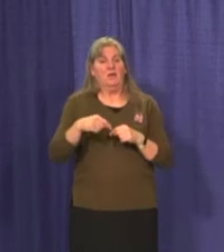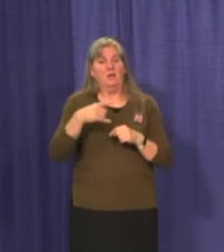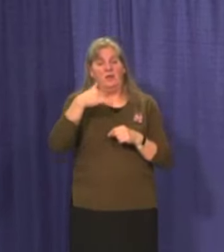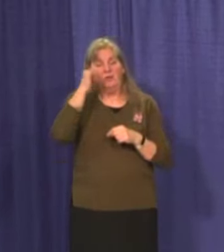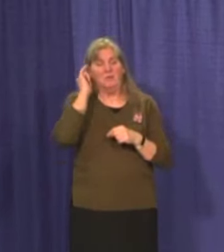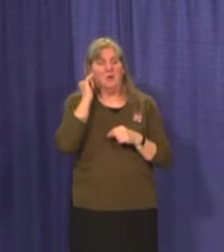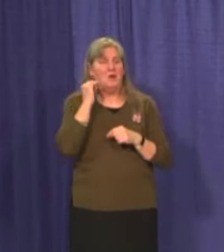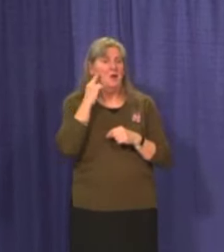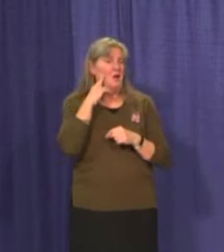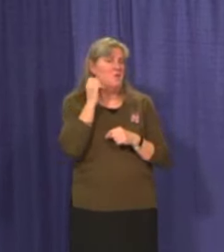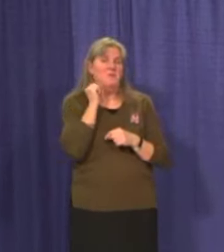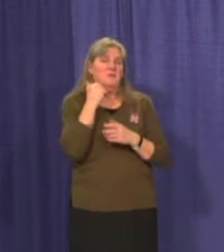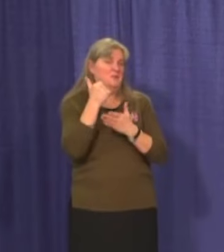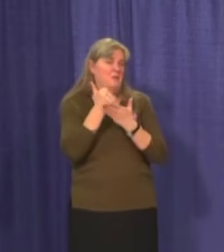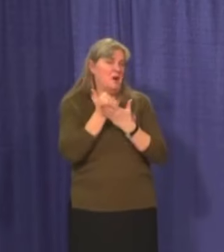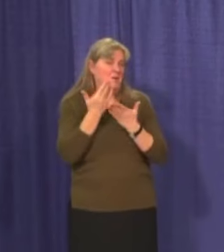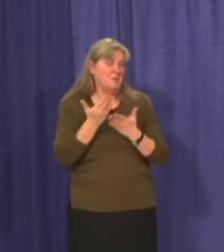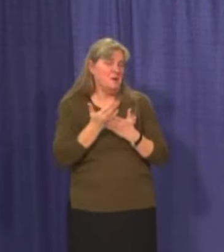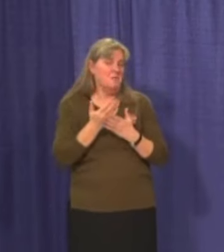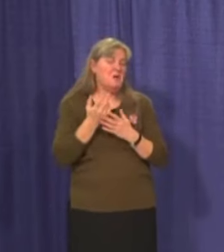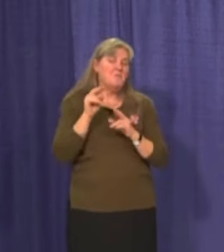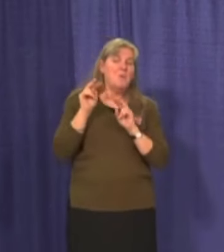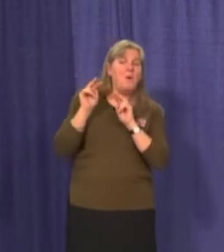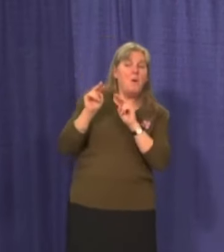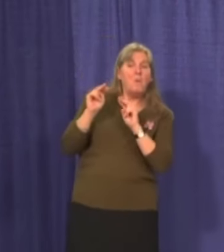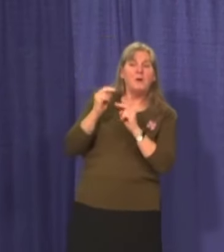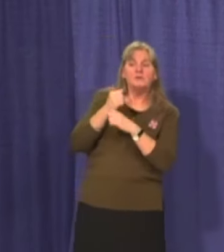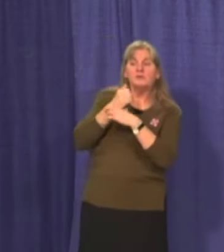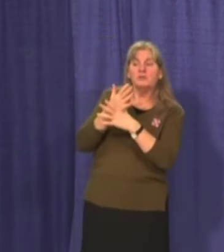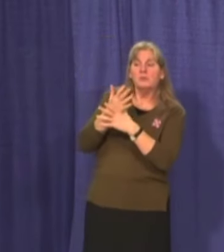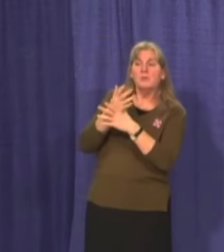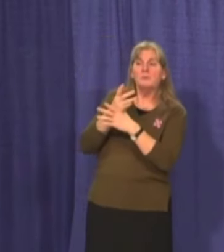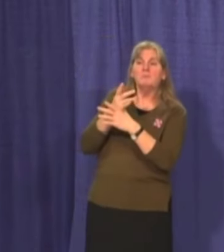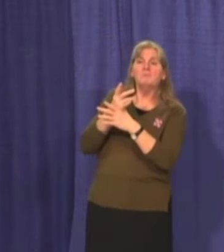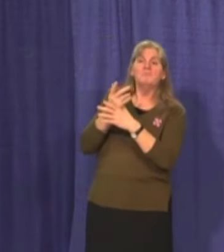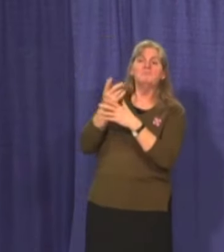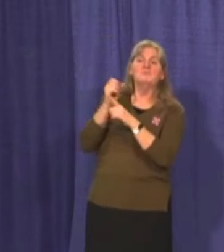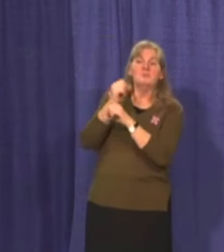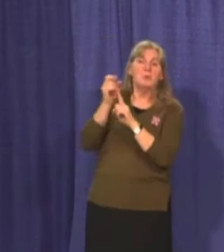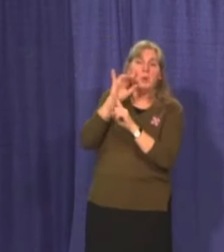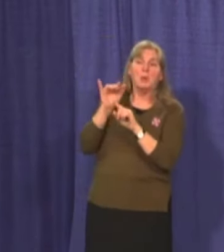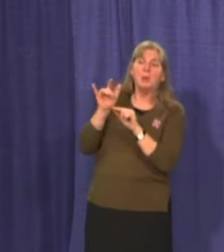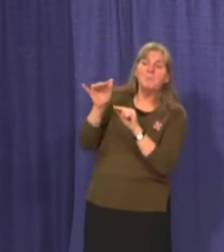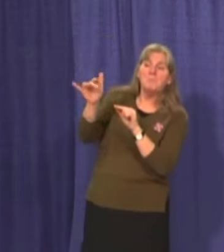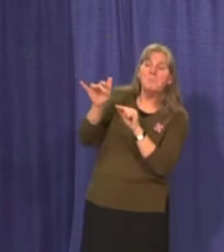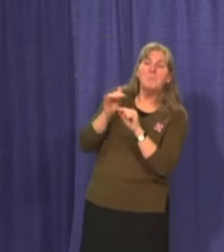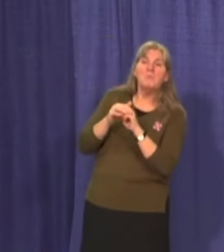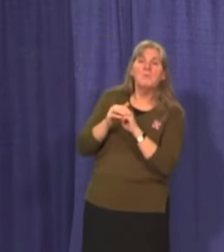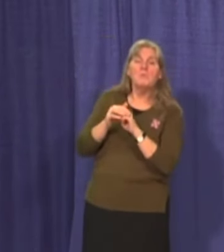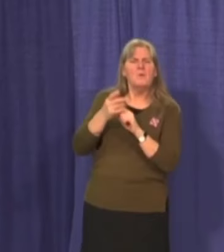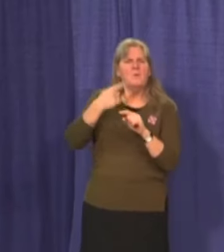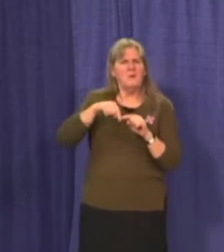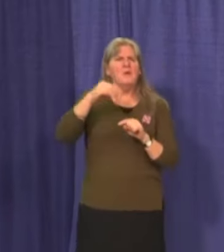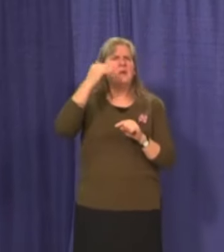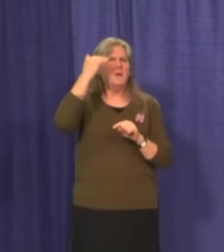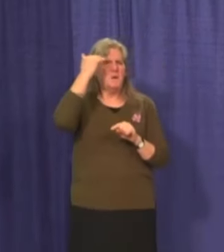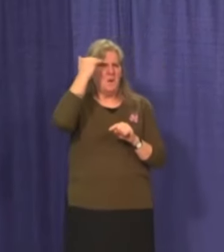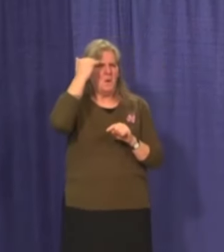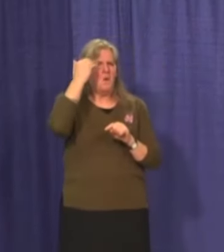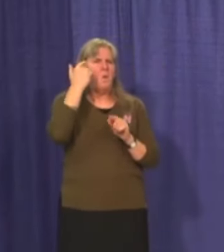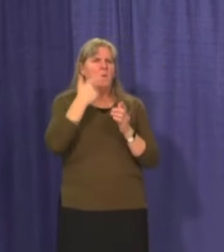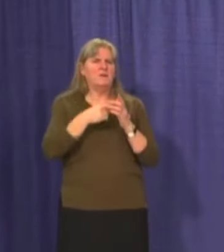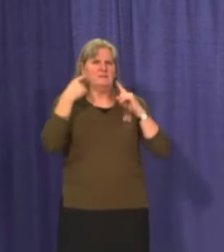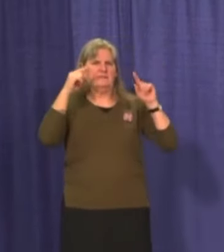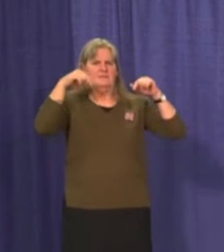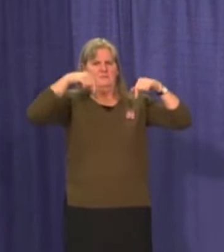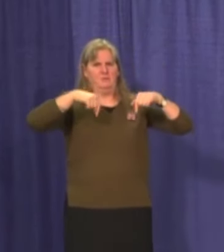would be interesting to see what the, what the German experience is. But, um, we know, we kind of know what works, um,